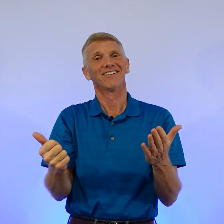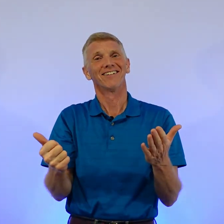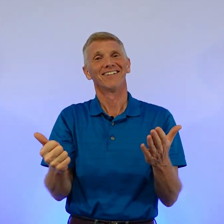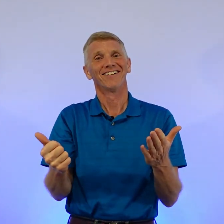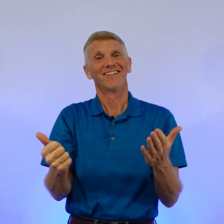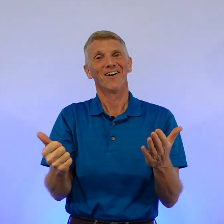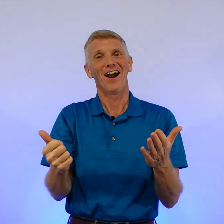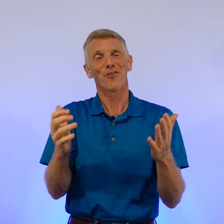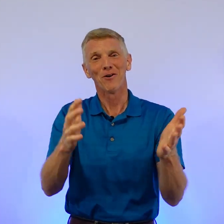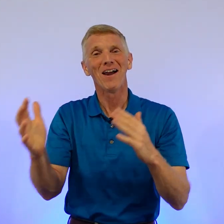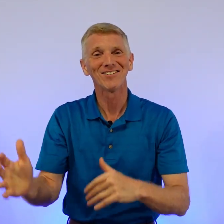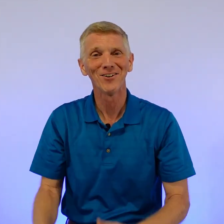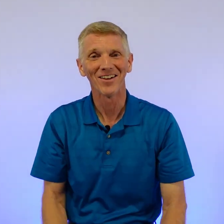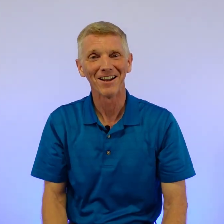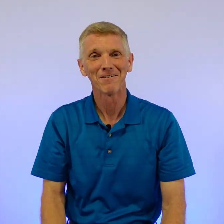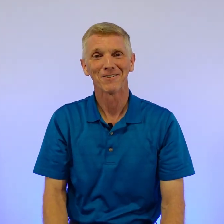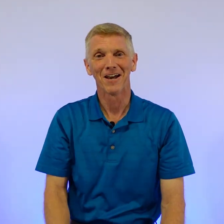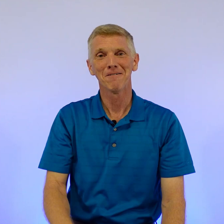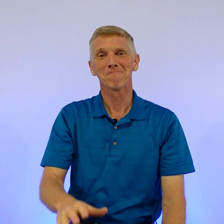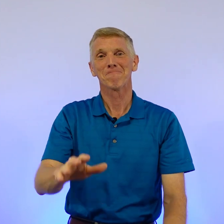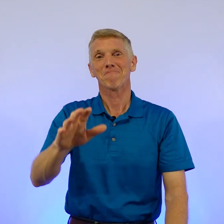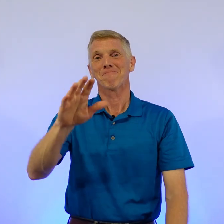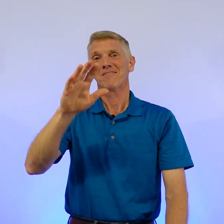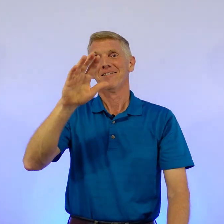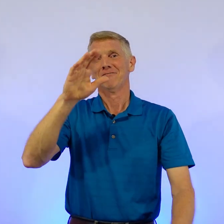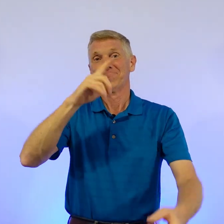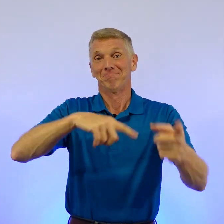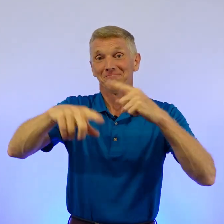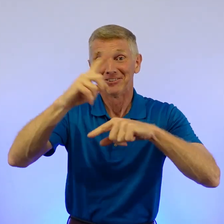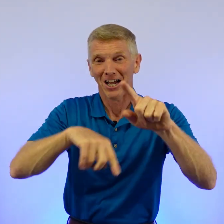right? Three ways to do that, okay? Sign.